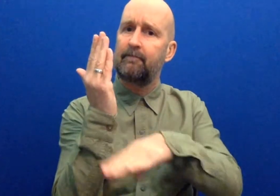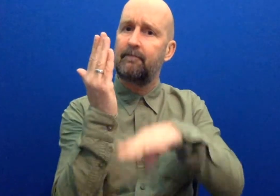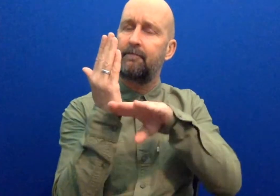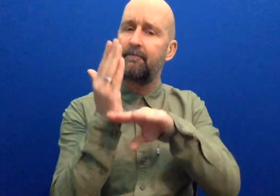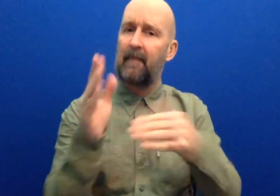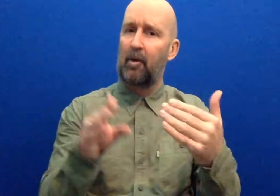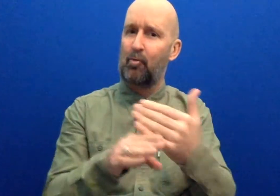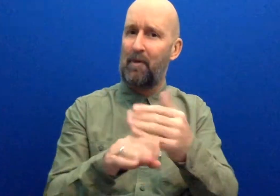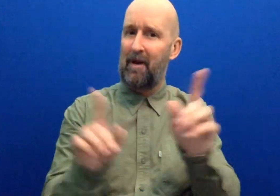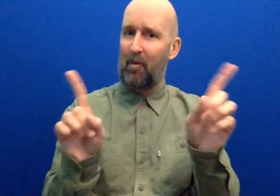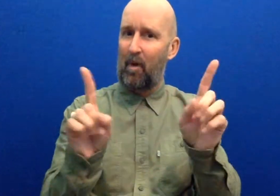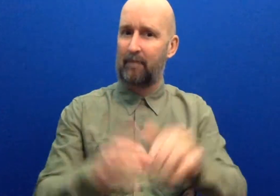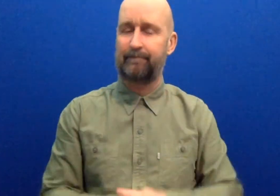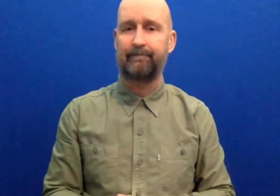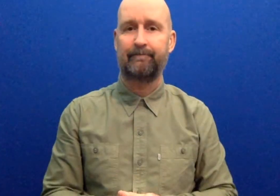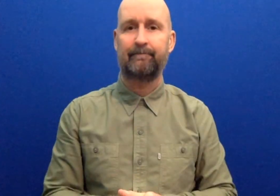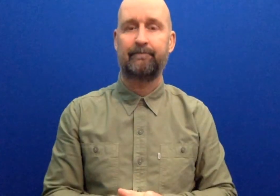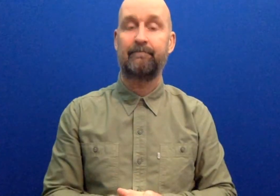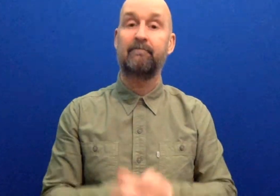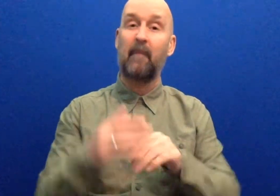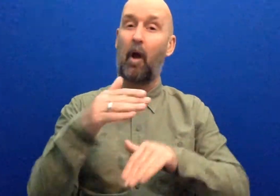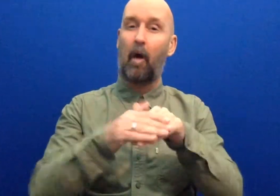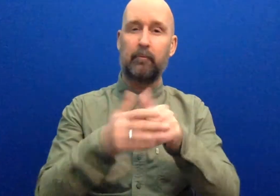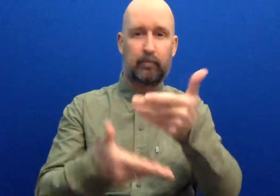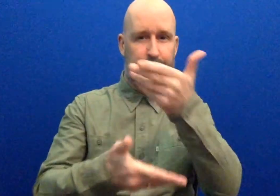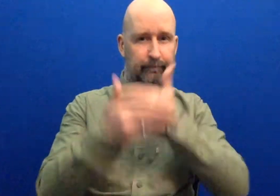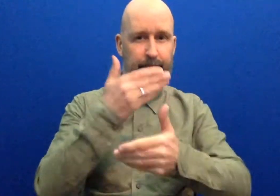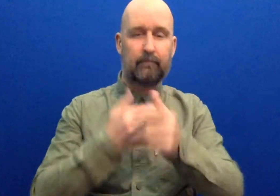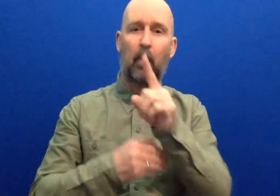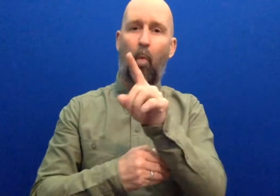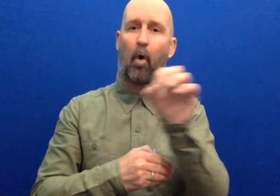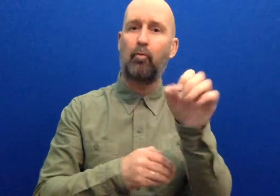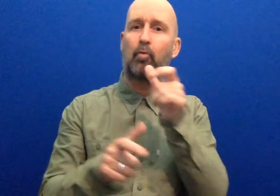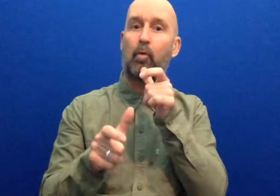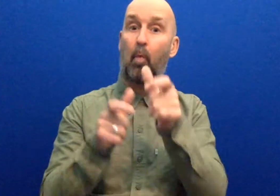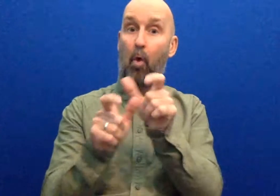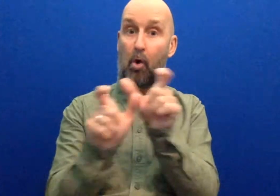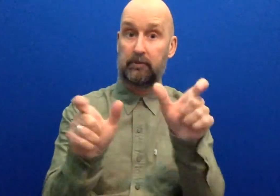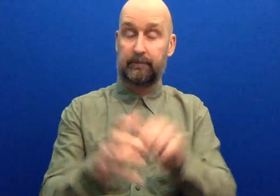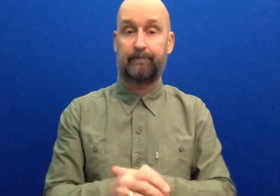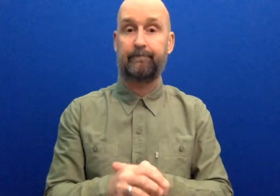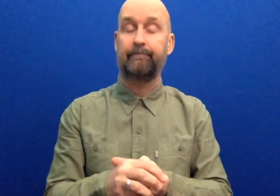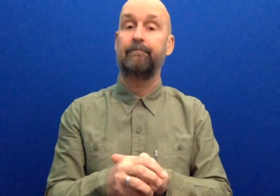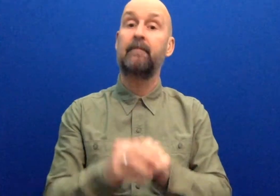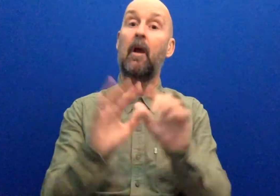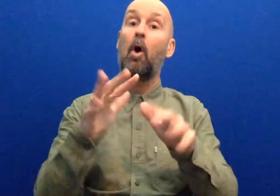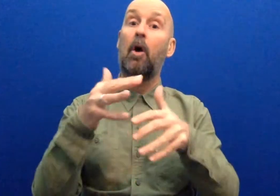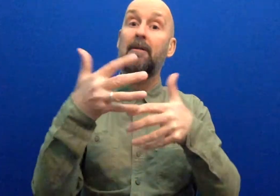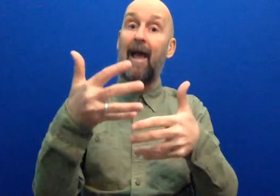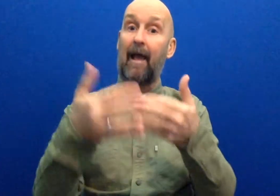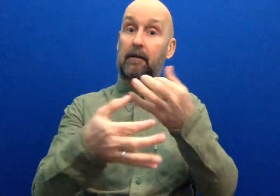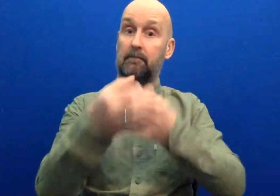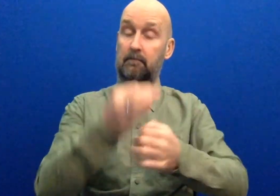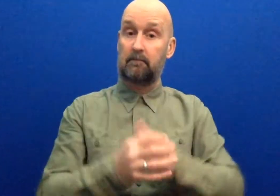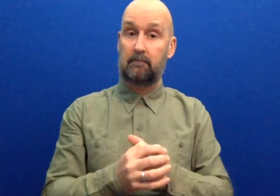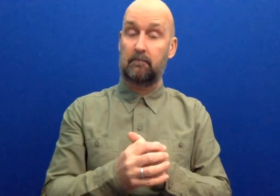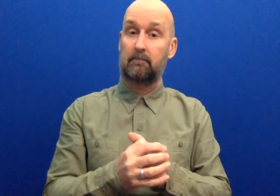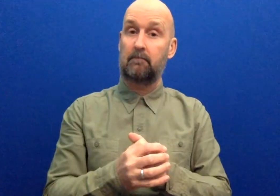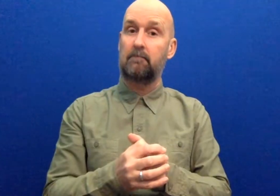career? Max 100 words. Ten, where would you like to be, career-wise,